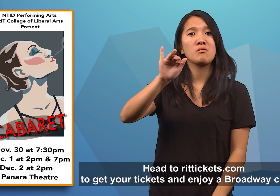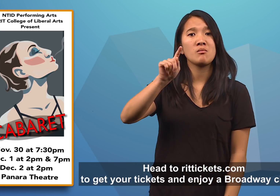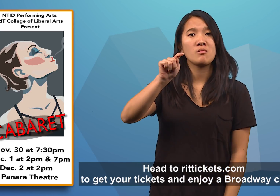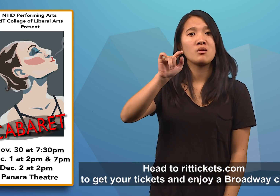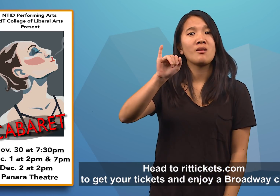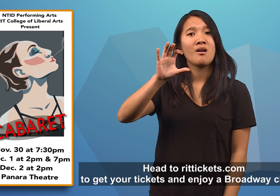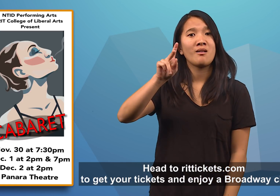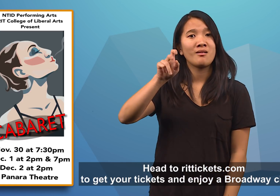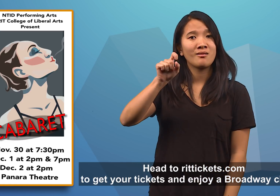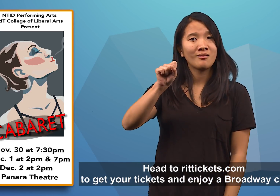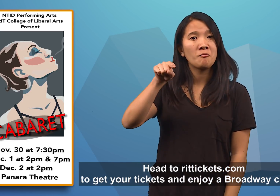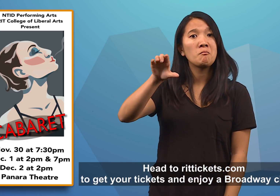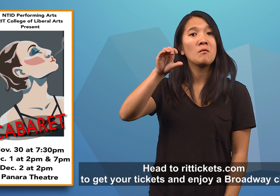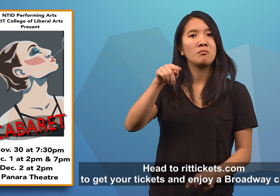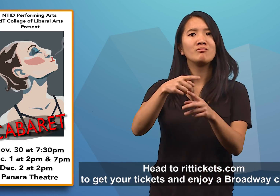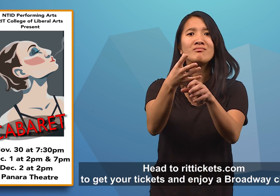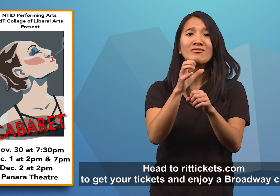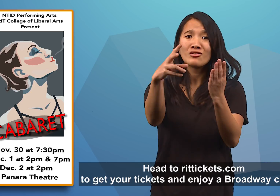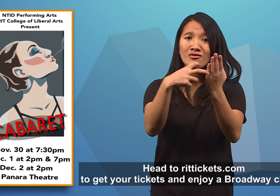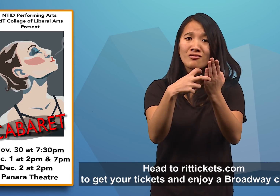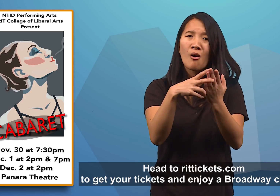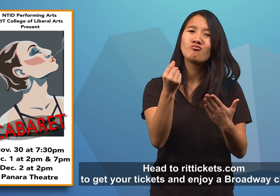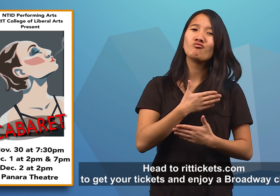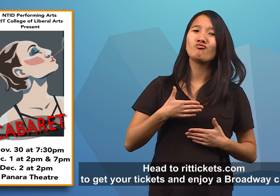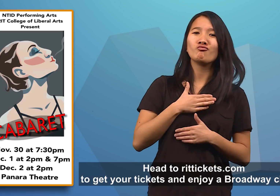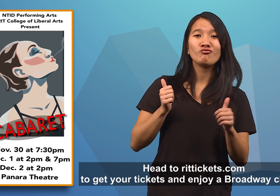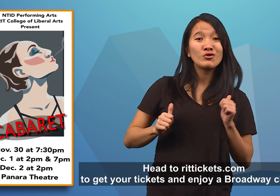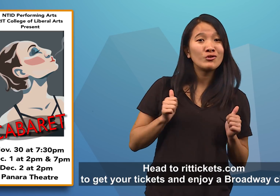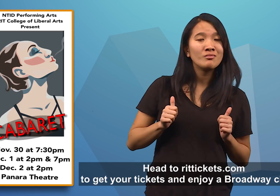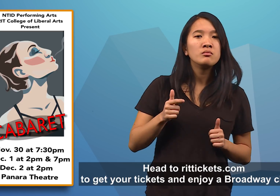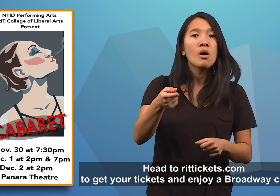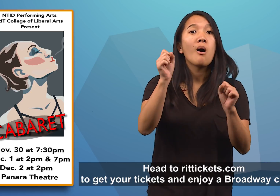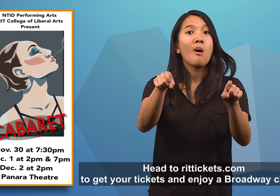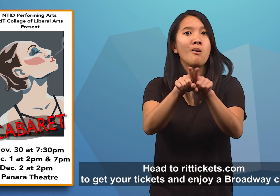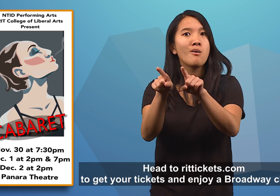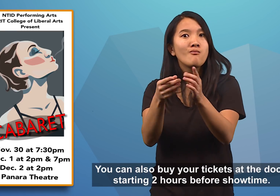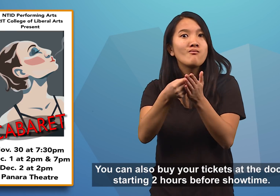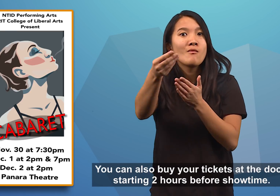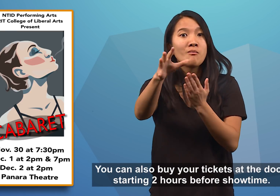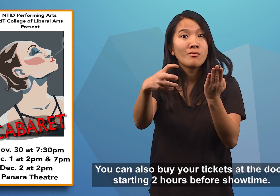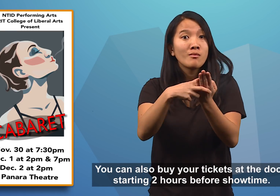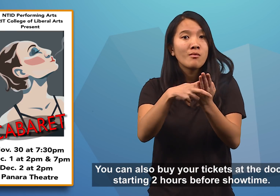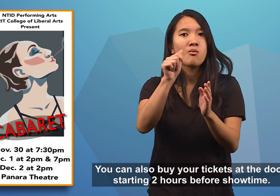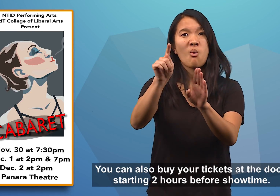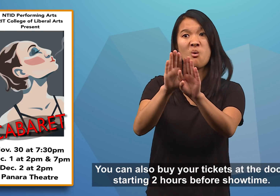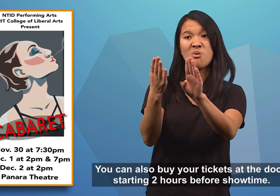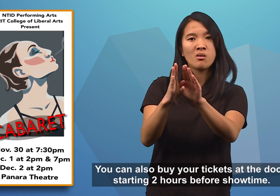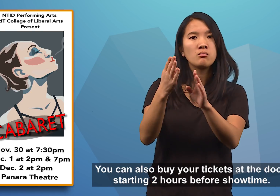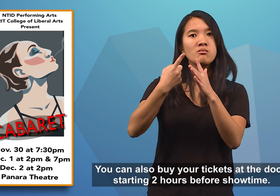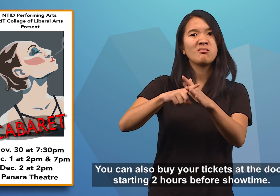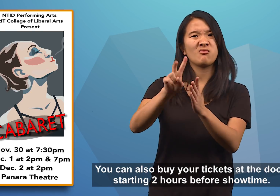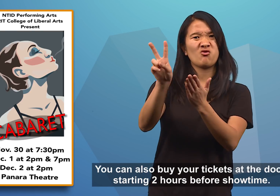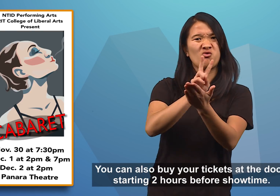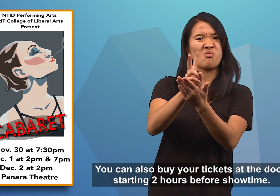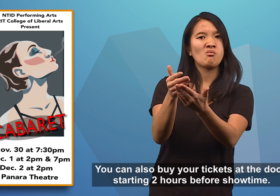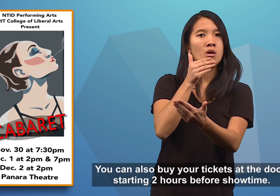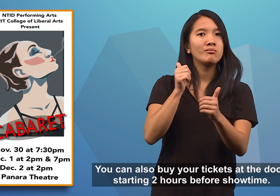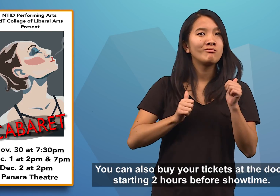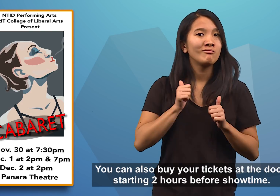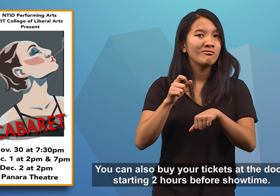RITTickets.com to get your tickets and enjoy a Broadway classic. You can also buy your tickets at the door starting two hours before